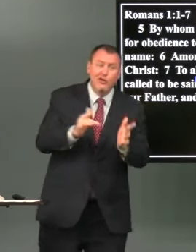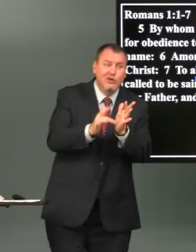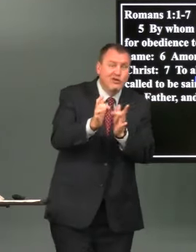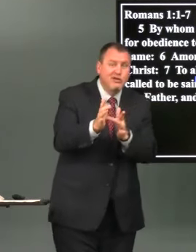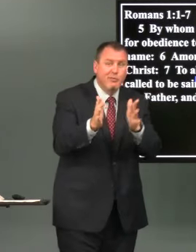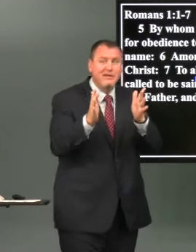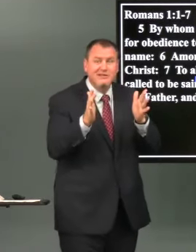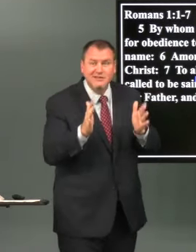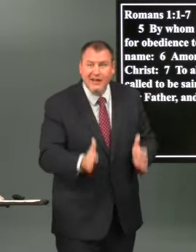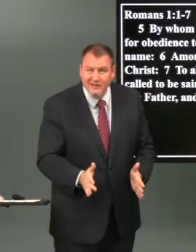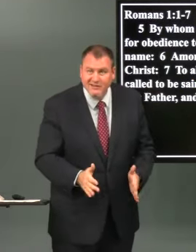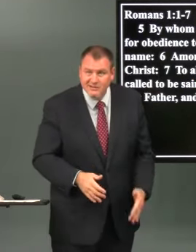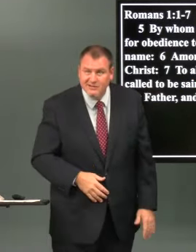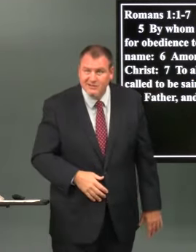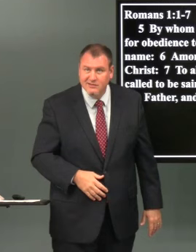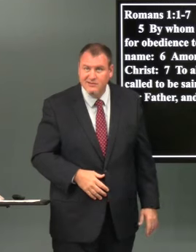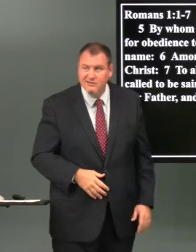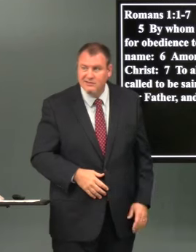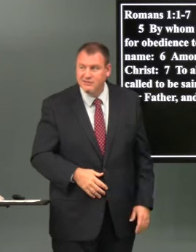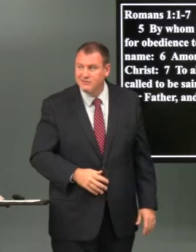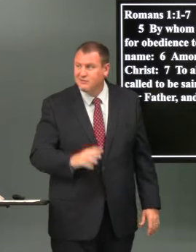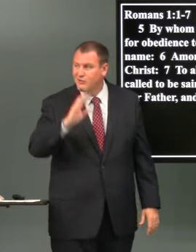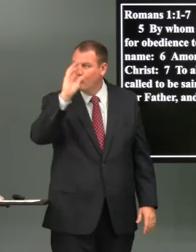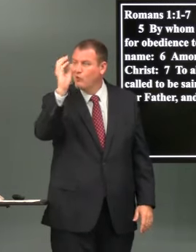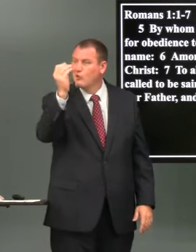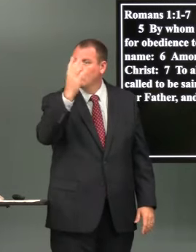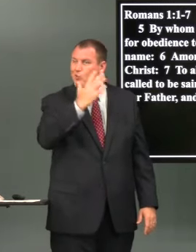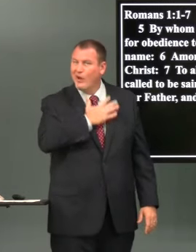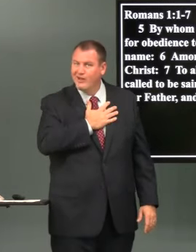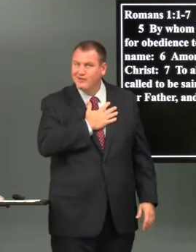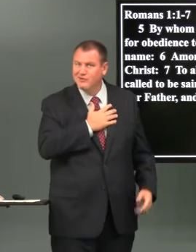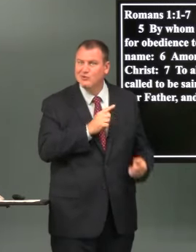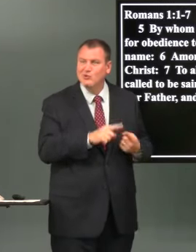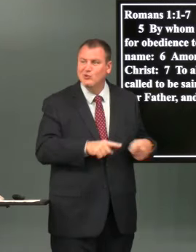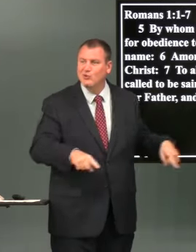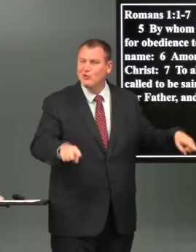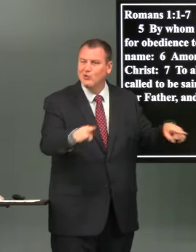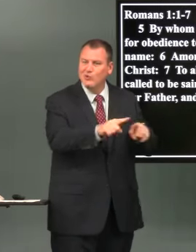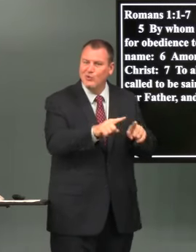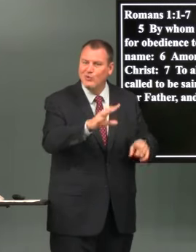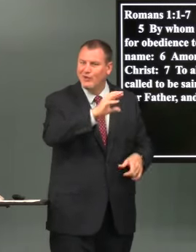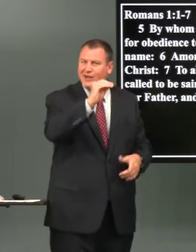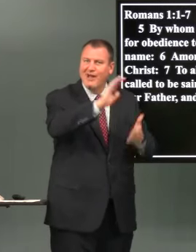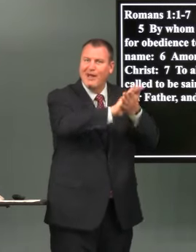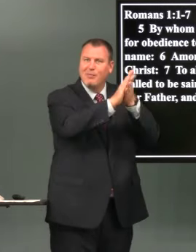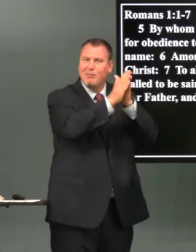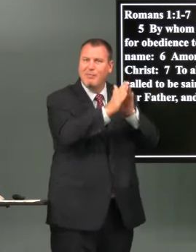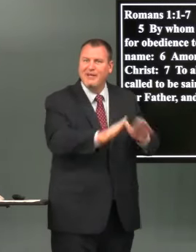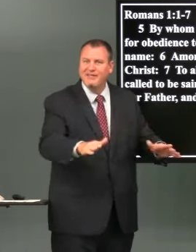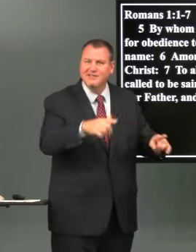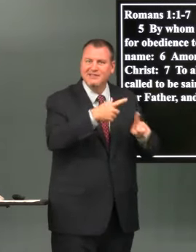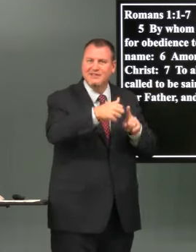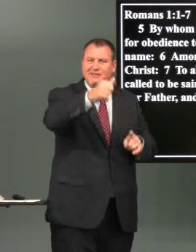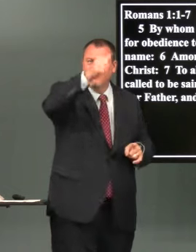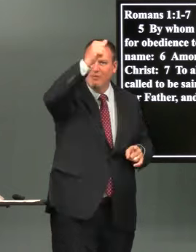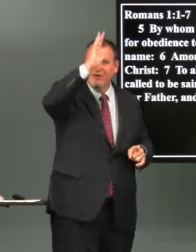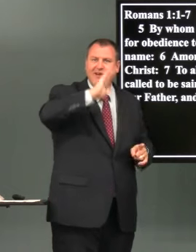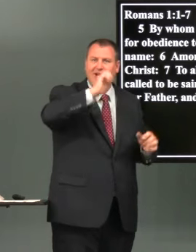called to be saints grace to you and peace from